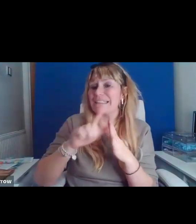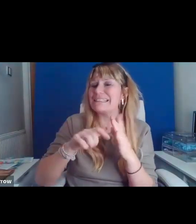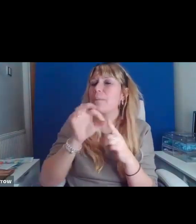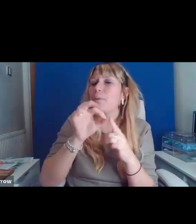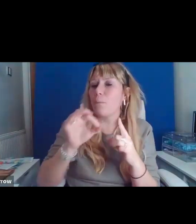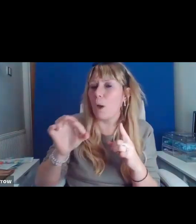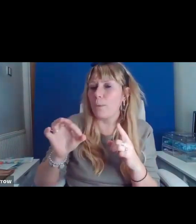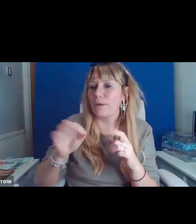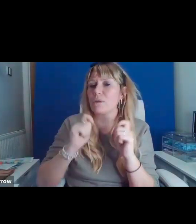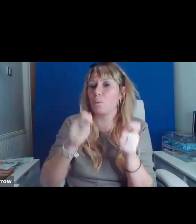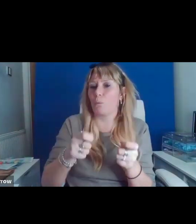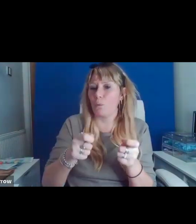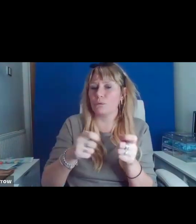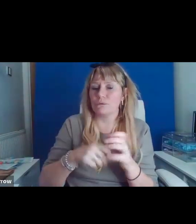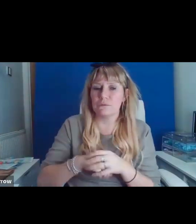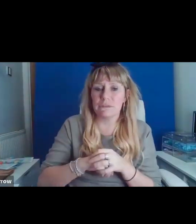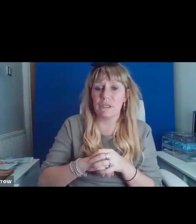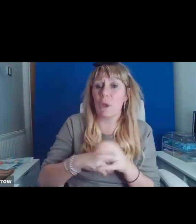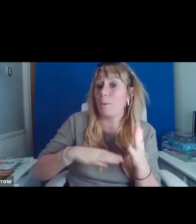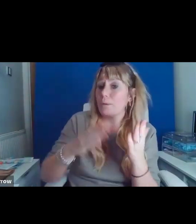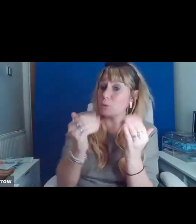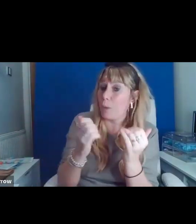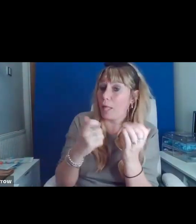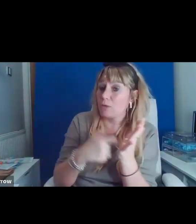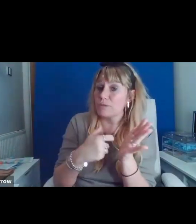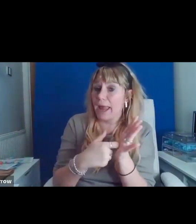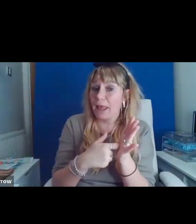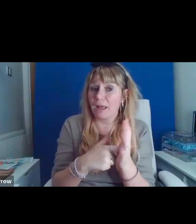I would like to welcome Rhianna.